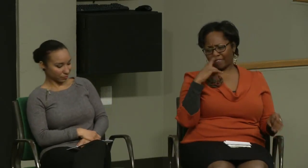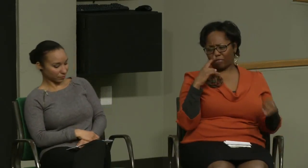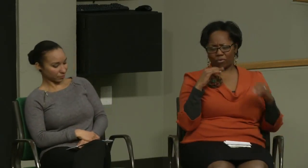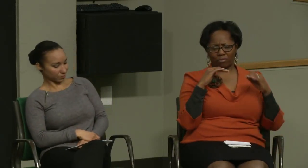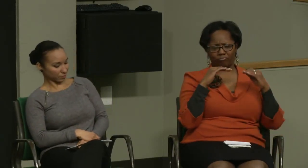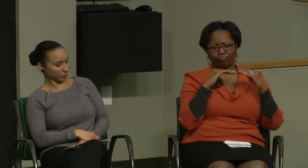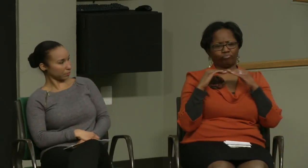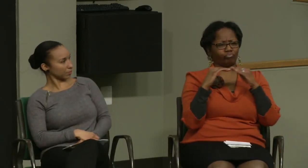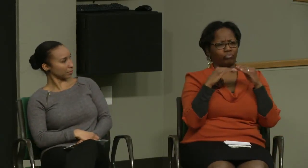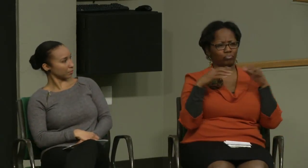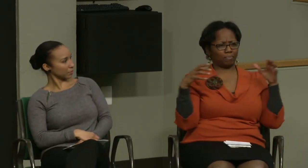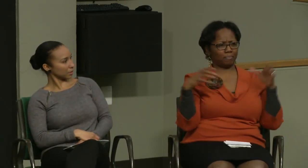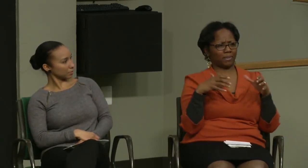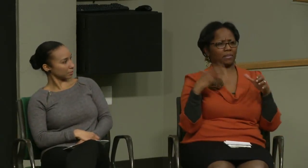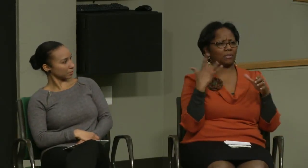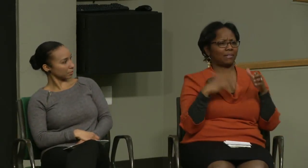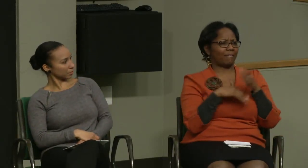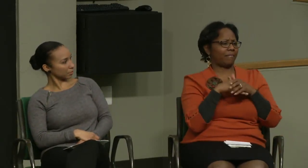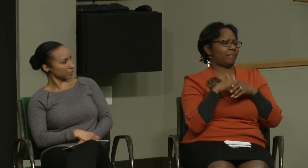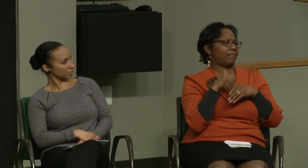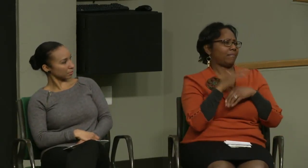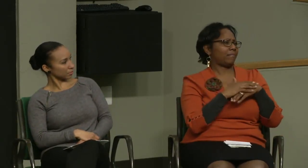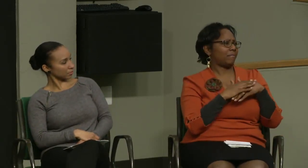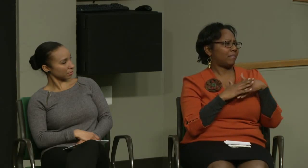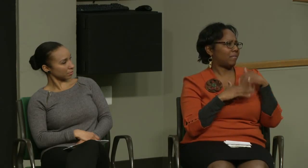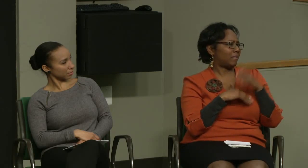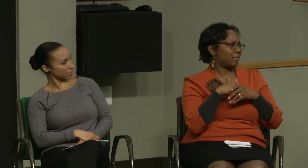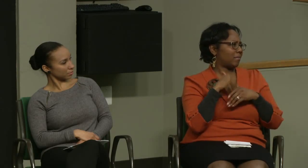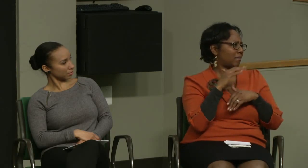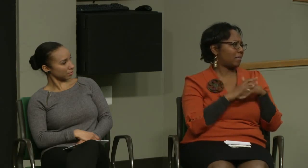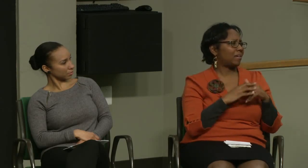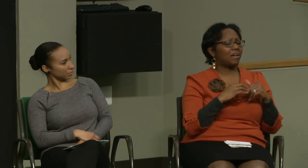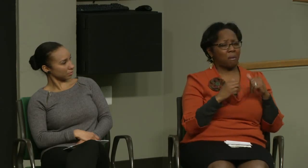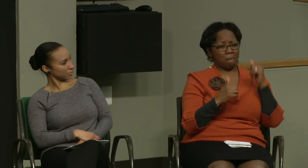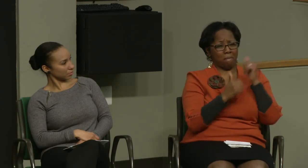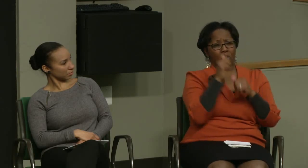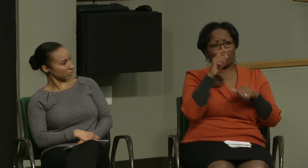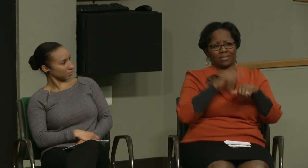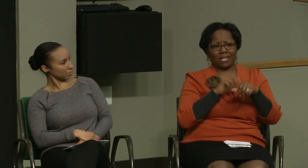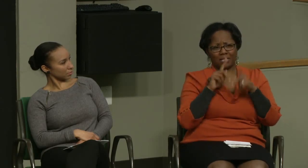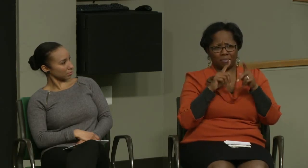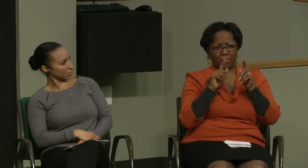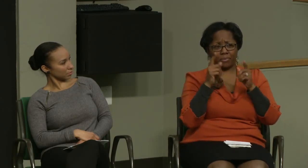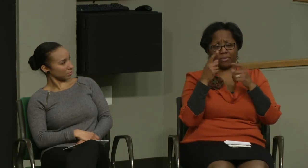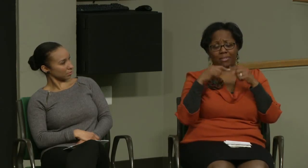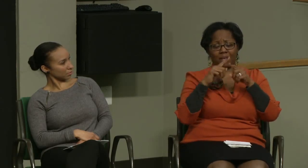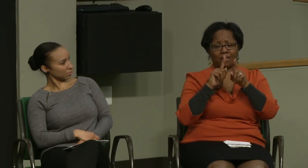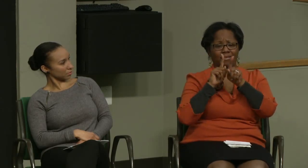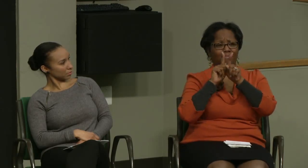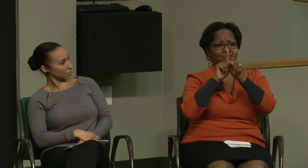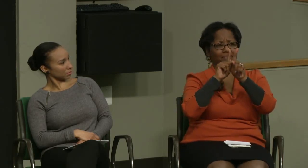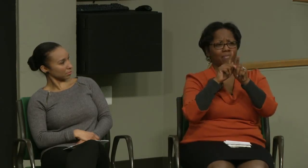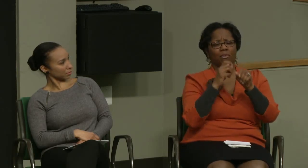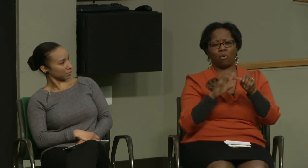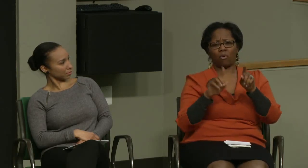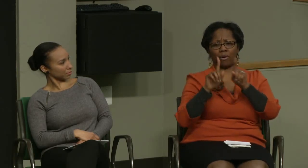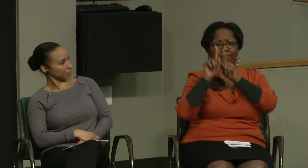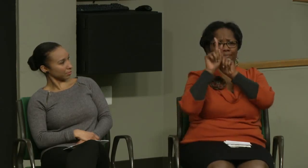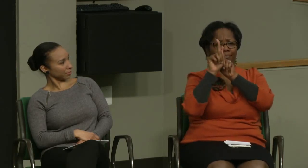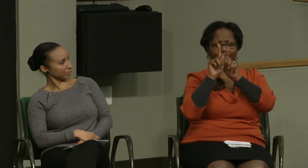Yes, and I think another benefit for all of us to come together as peers is just the comfort level. You know, often when you're working with